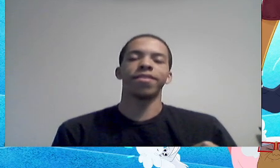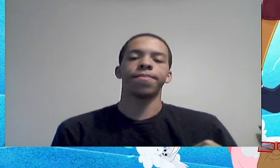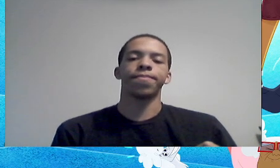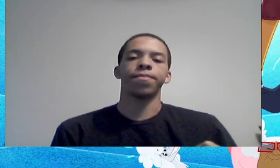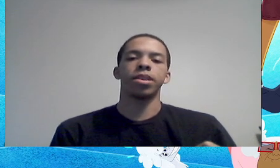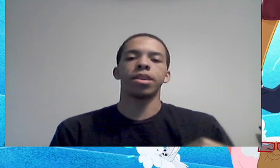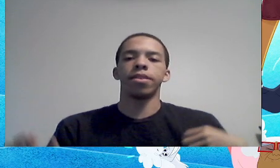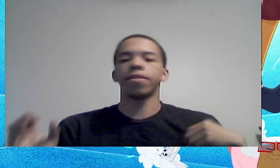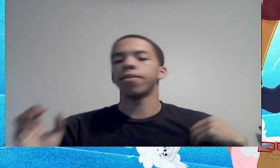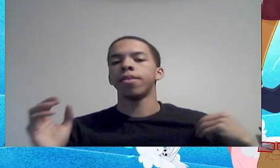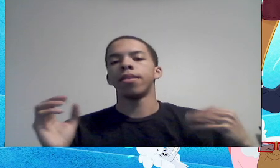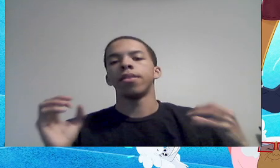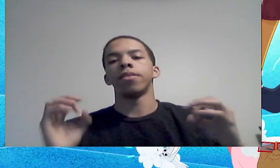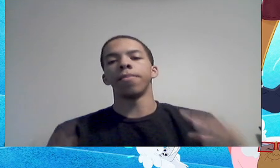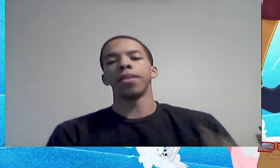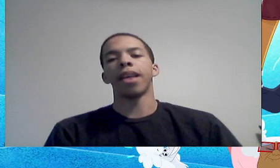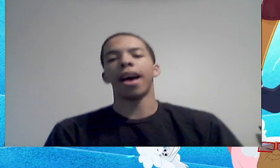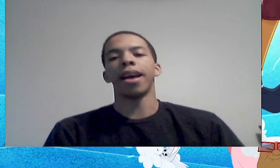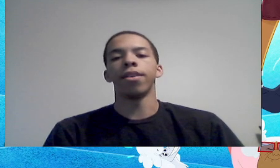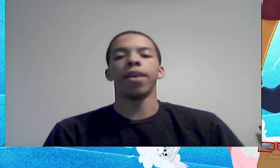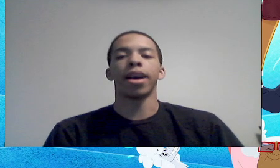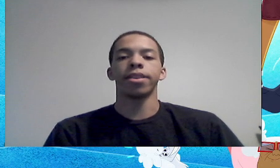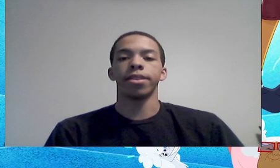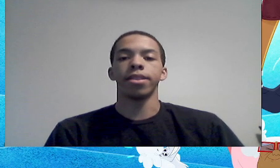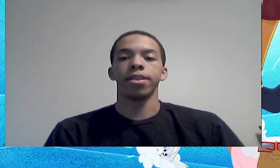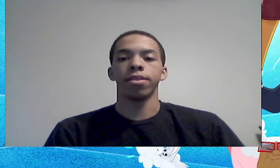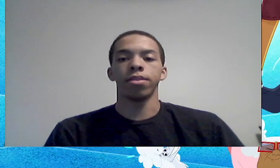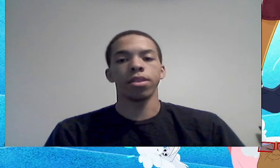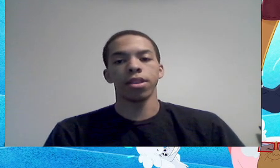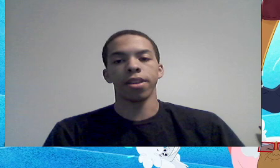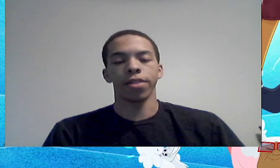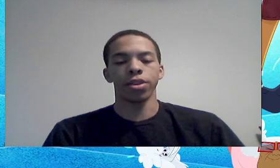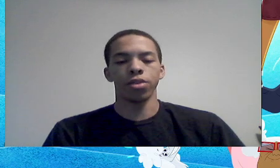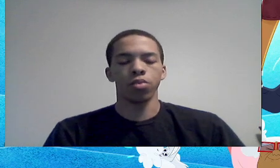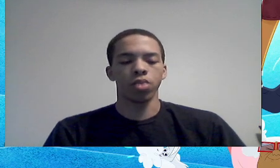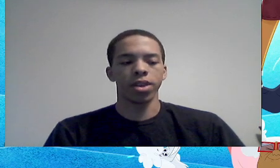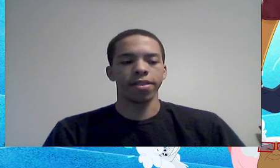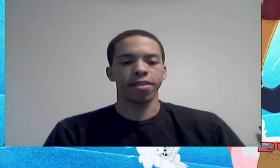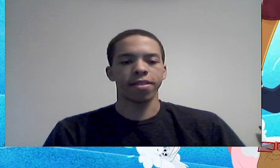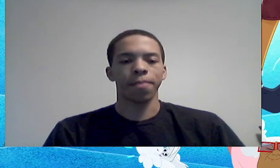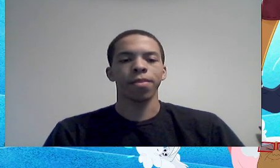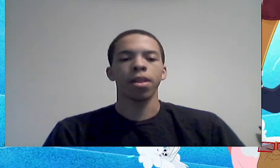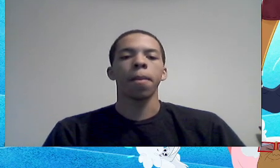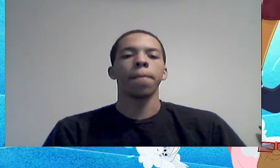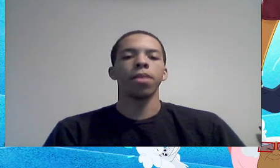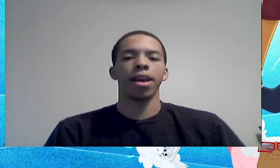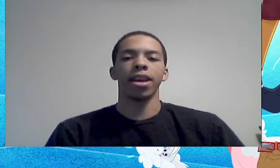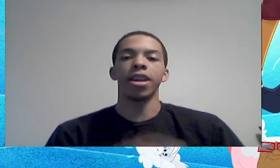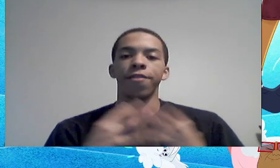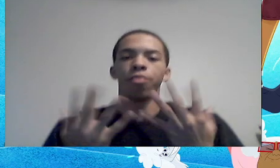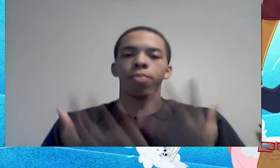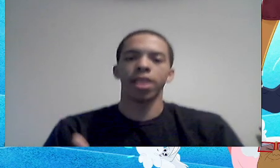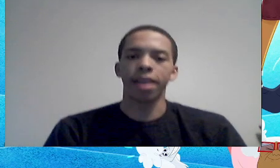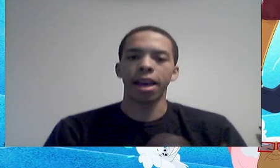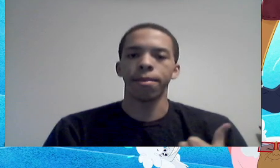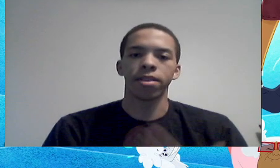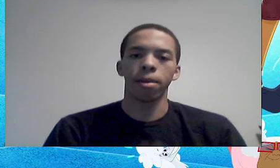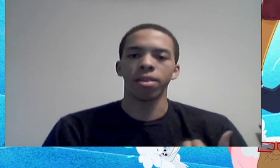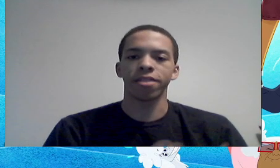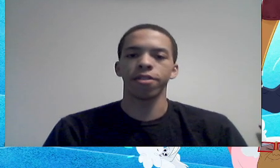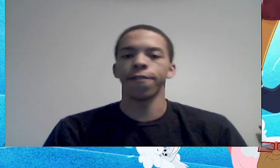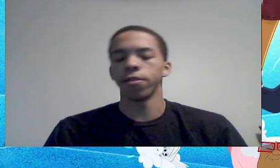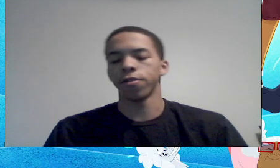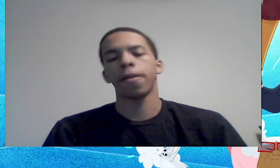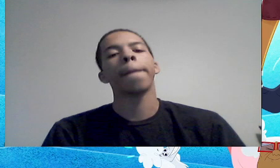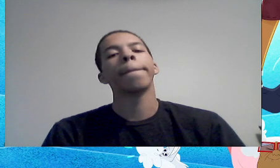he is, because something that I know I couldn't, could never do was play, if you played the game